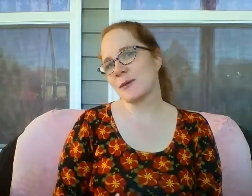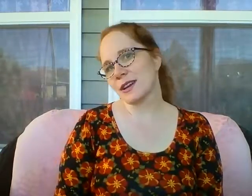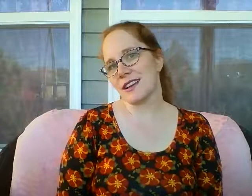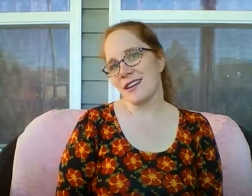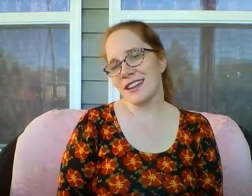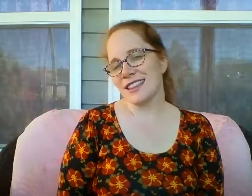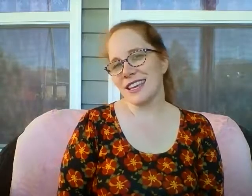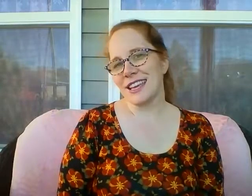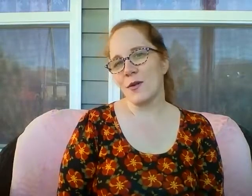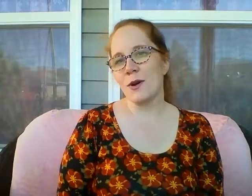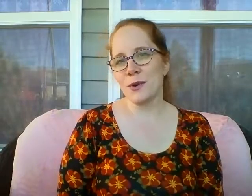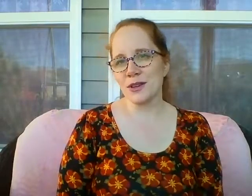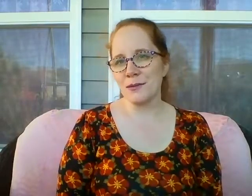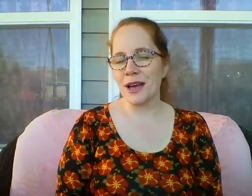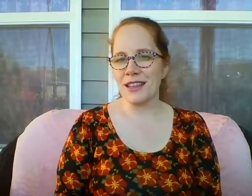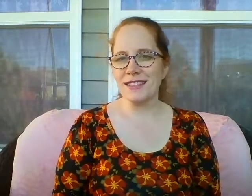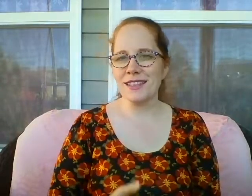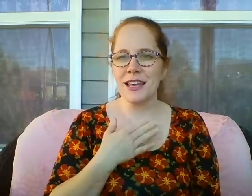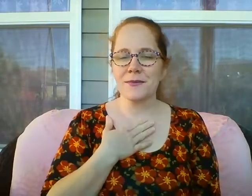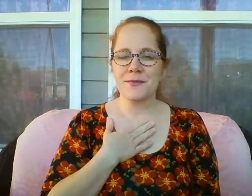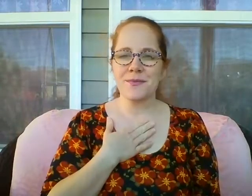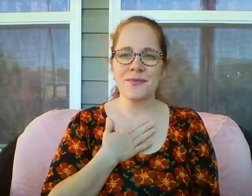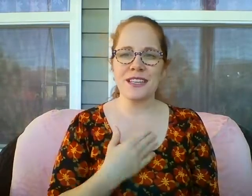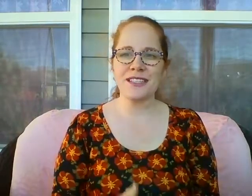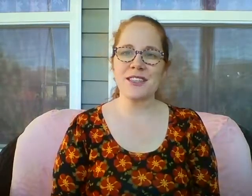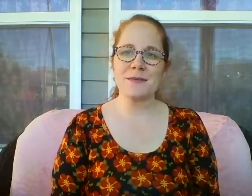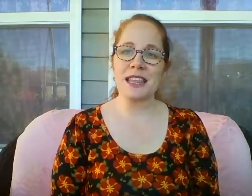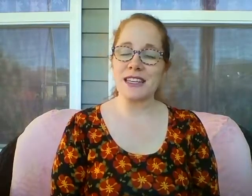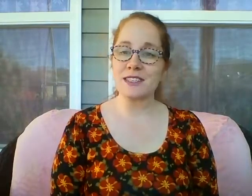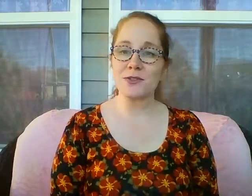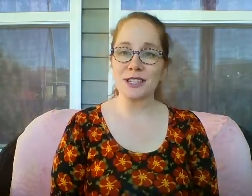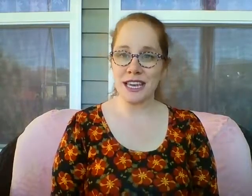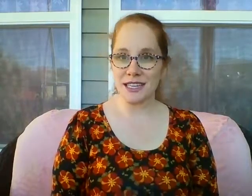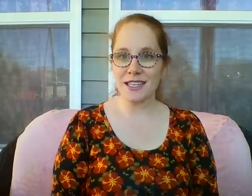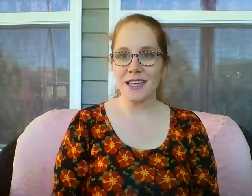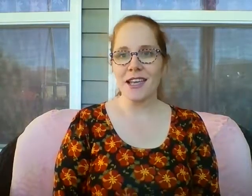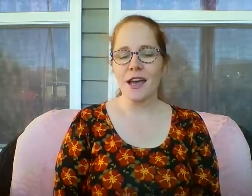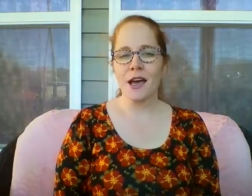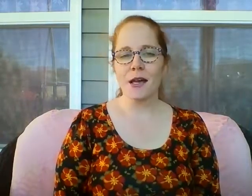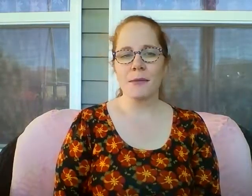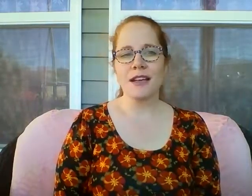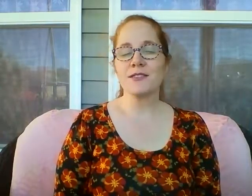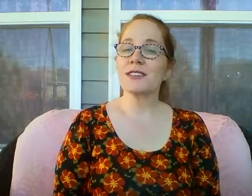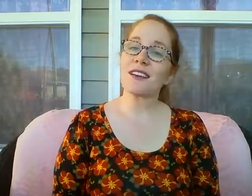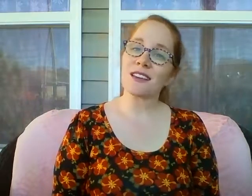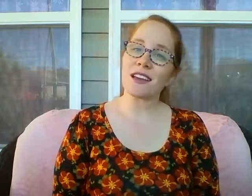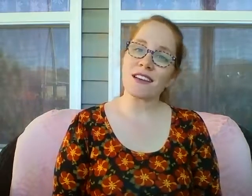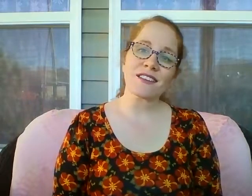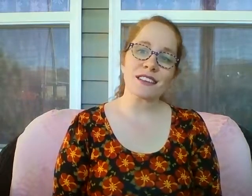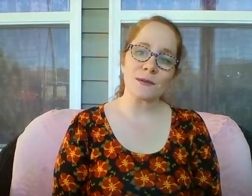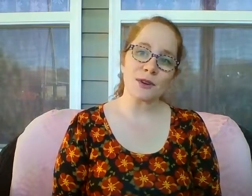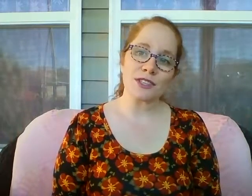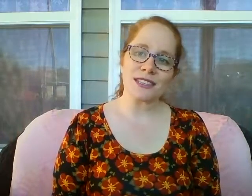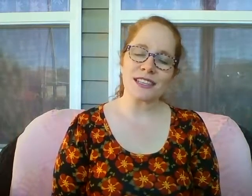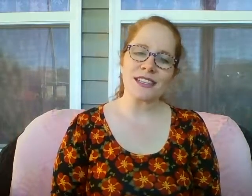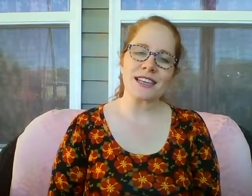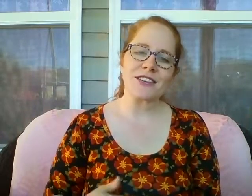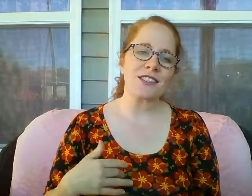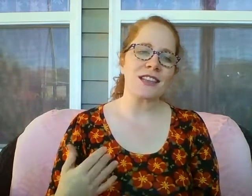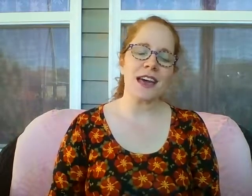working on the hormonal imbalance, excuse me, that is created as a result of these emotions and this energy that